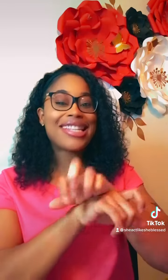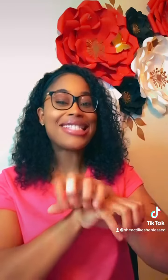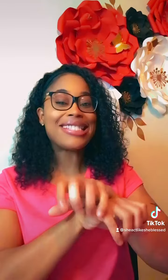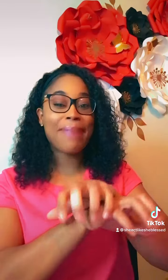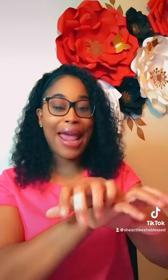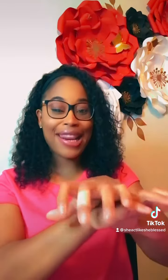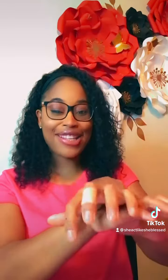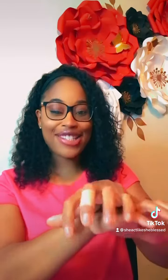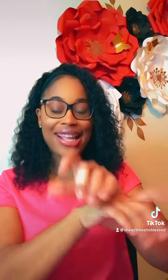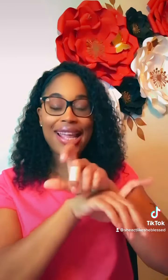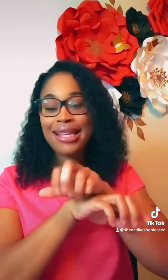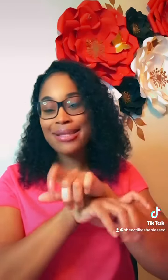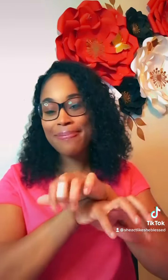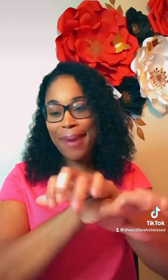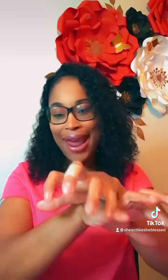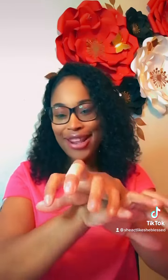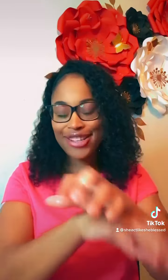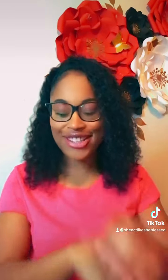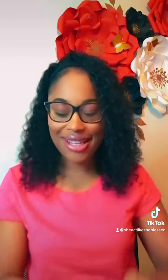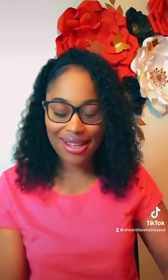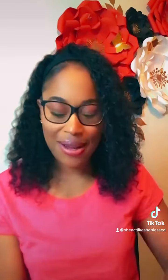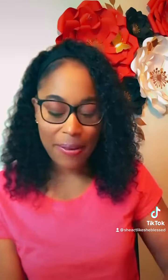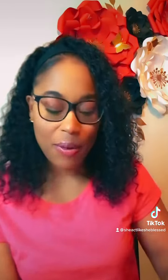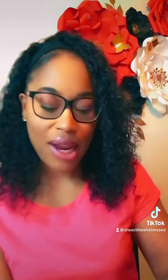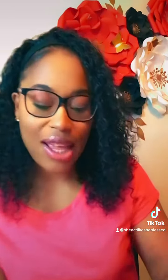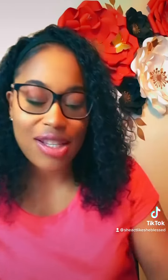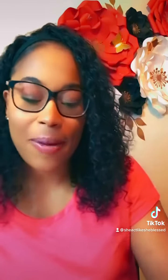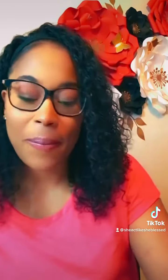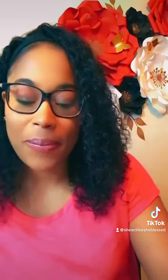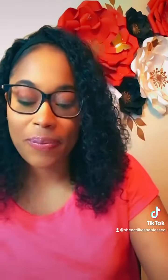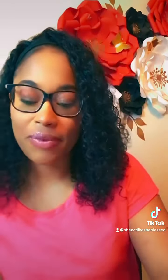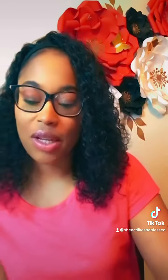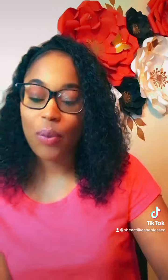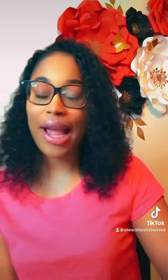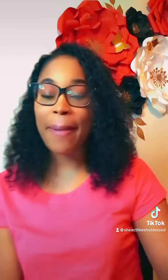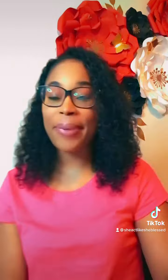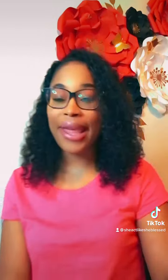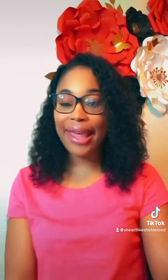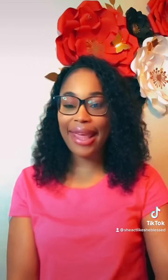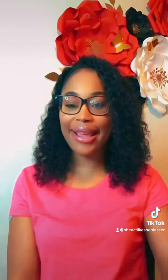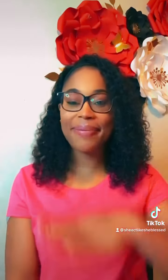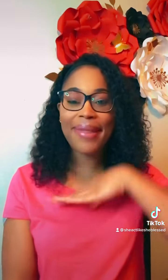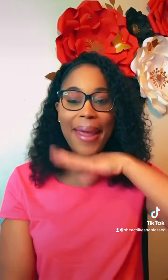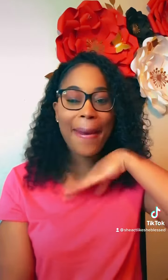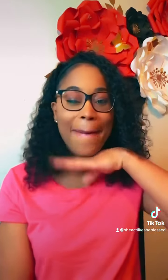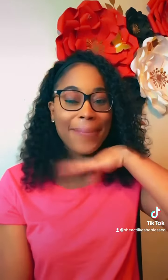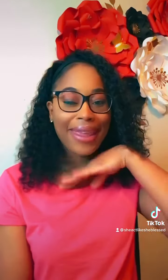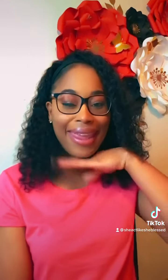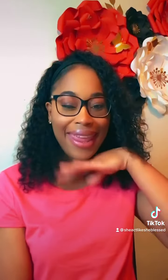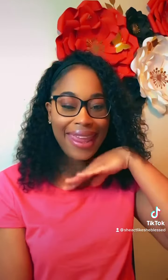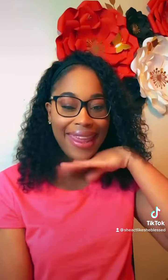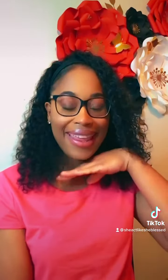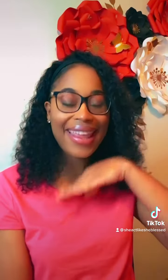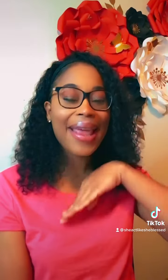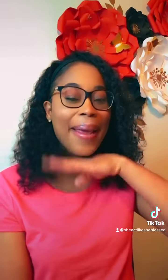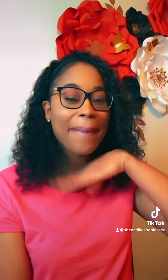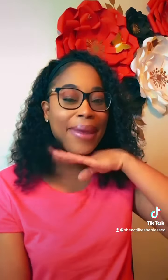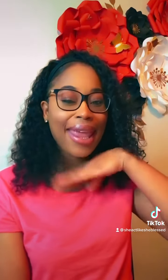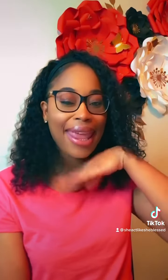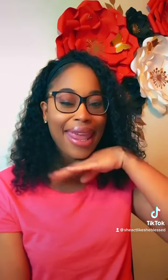spider, spider. What else? We got pig, pig, pig,